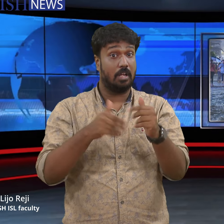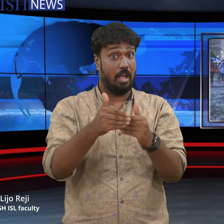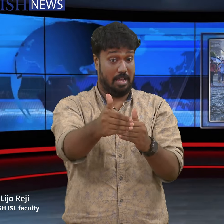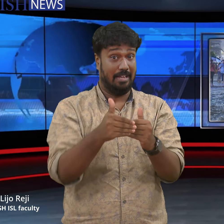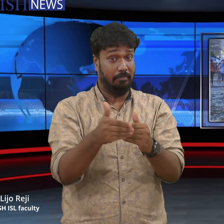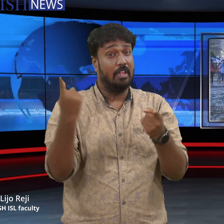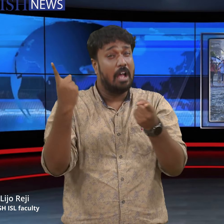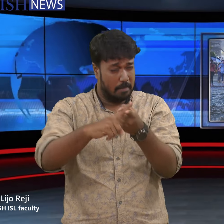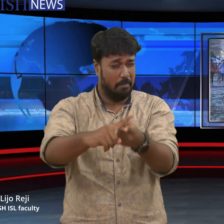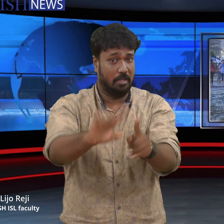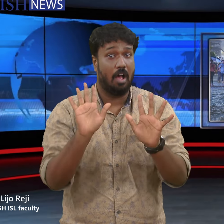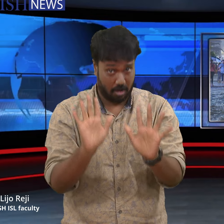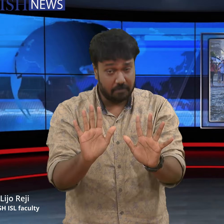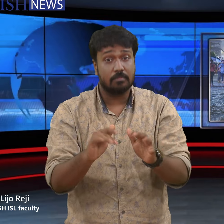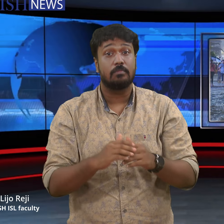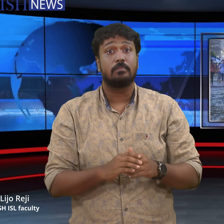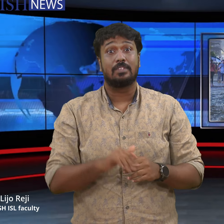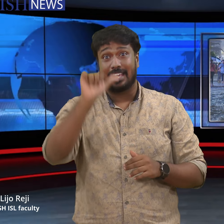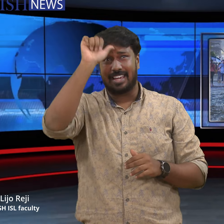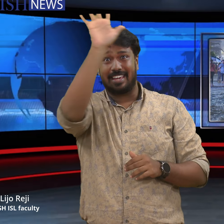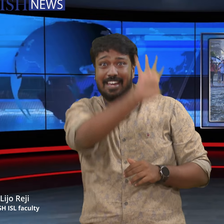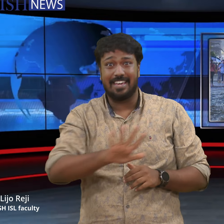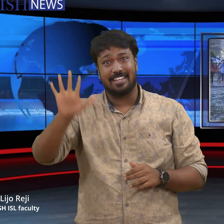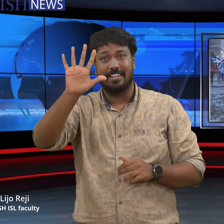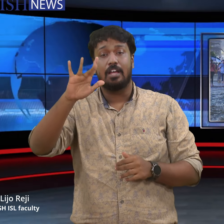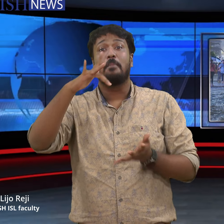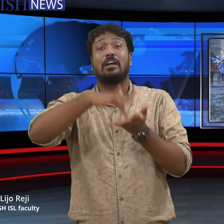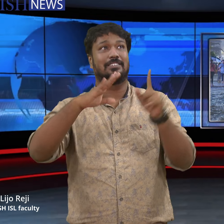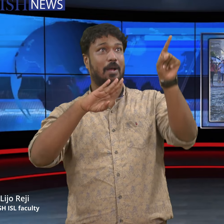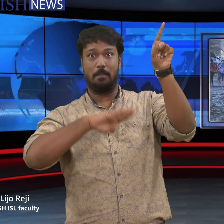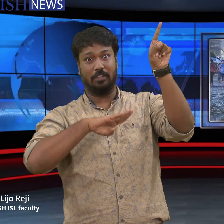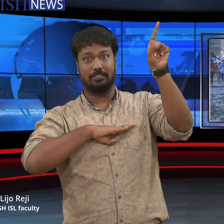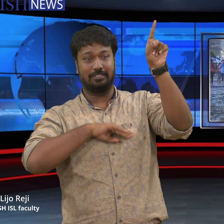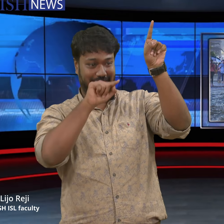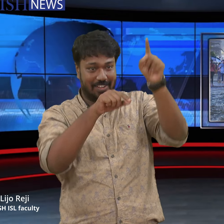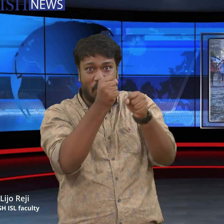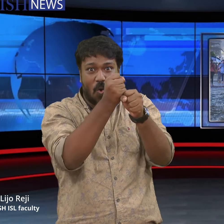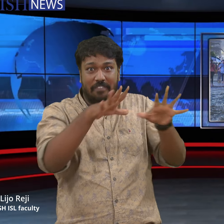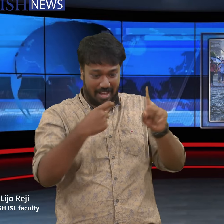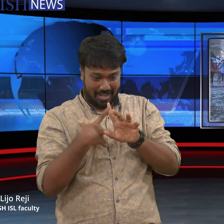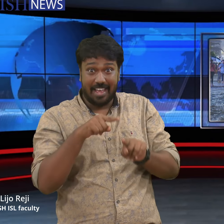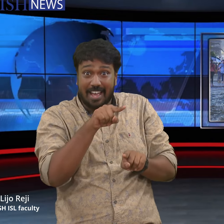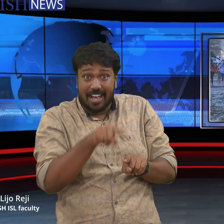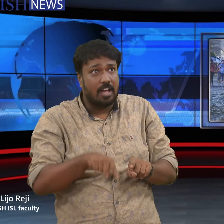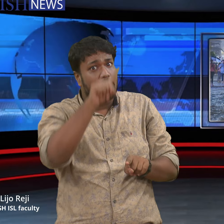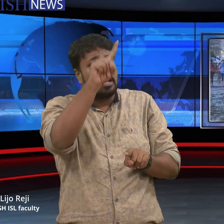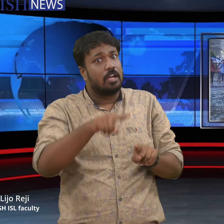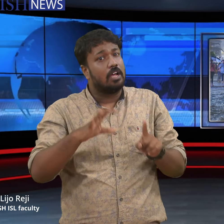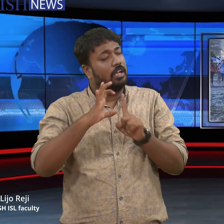Maharashtra, Goa and Kerala and heavy rains and thunderstorms. Over the past few days, Kerala has experienced heavy